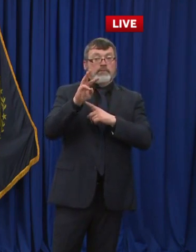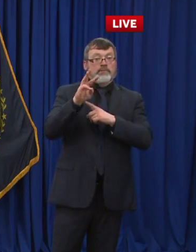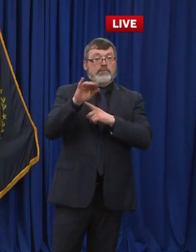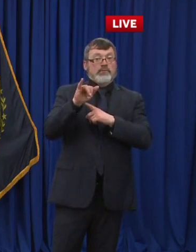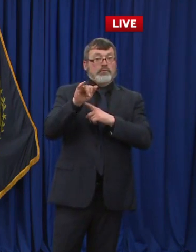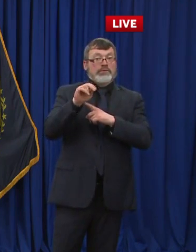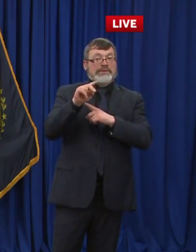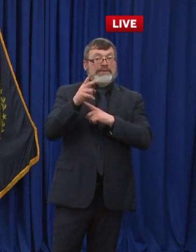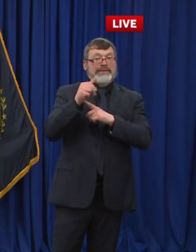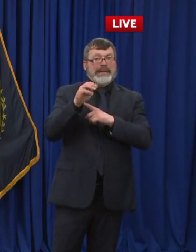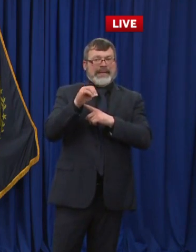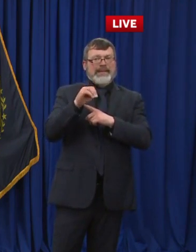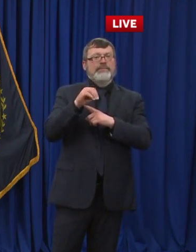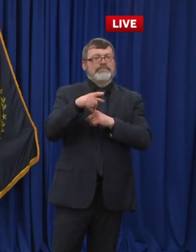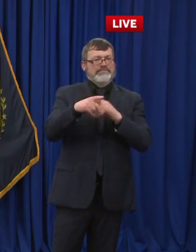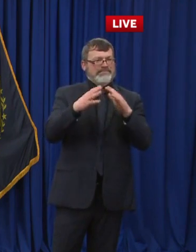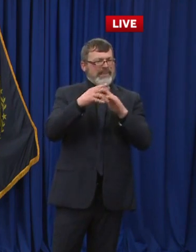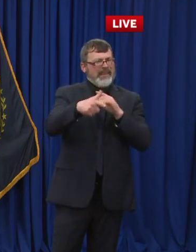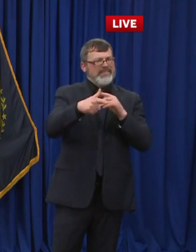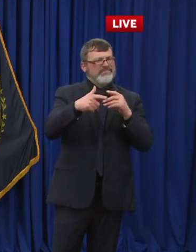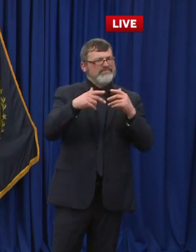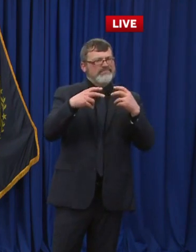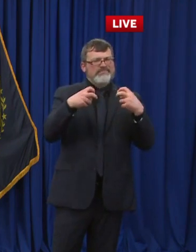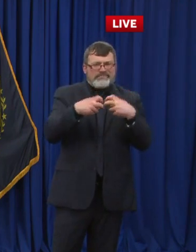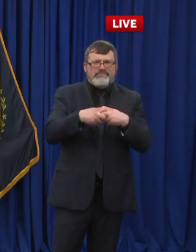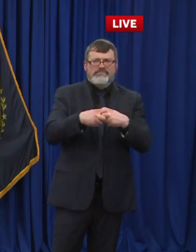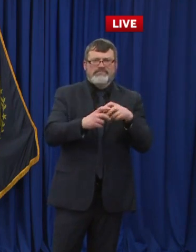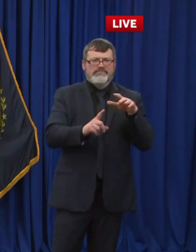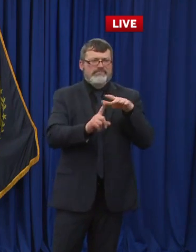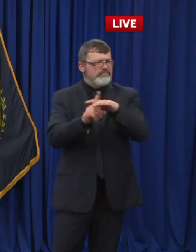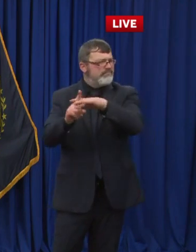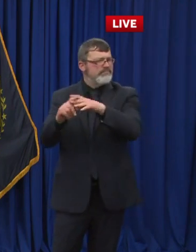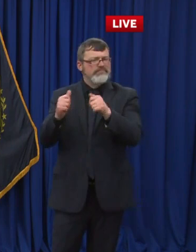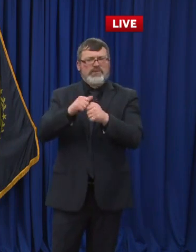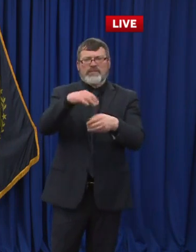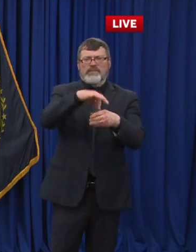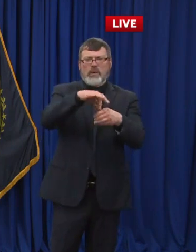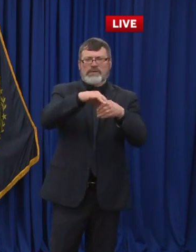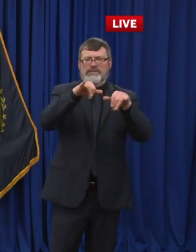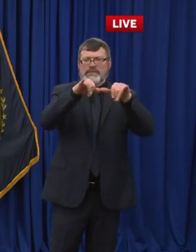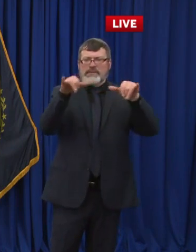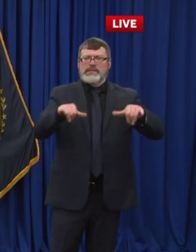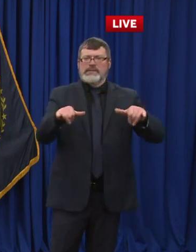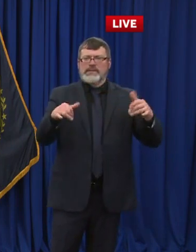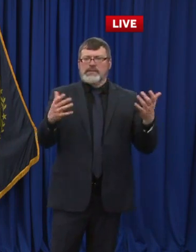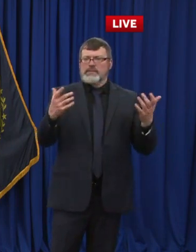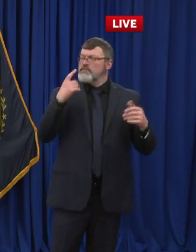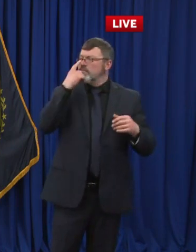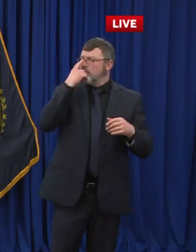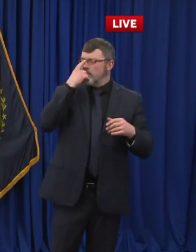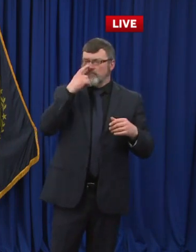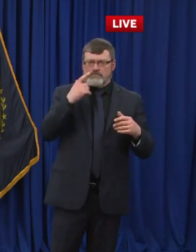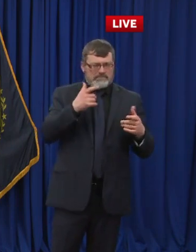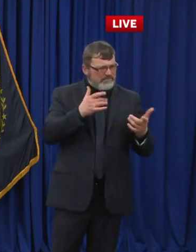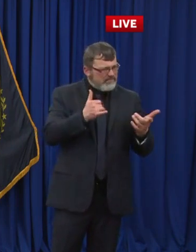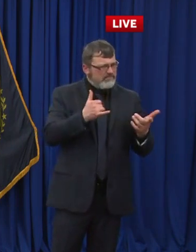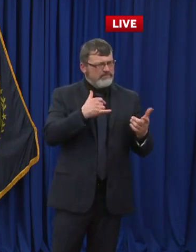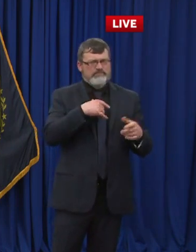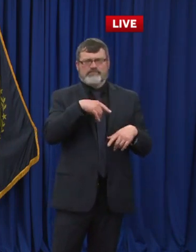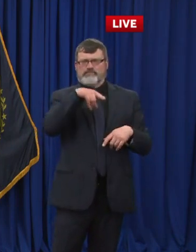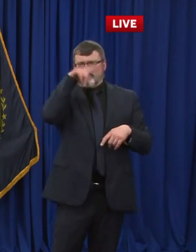familiar with the situation, there was a bizarre discrepancy found during the recount of the Rockingham District 7 state race,